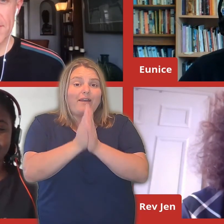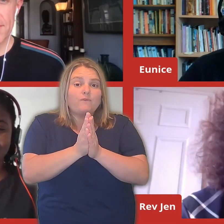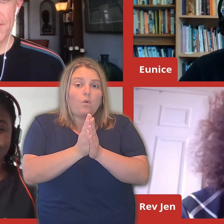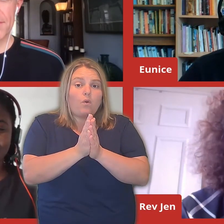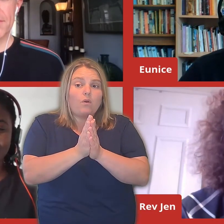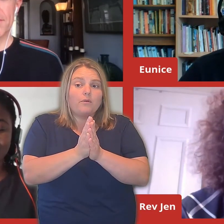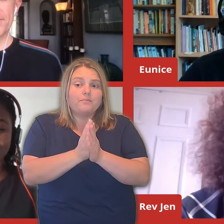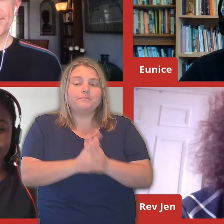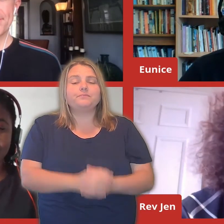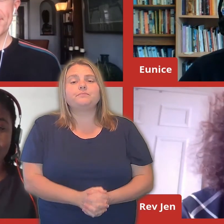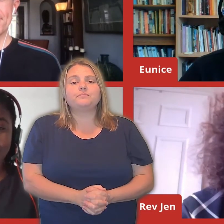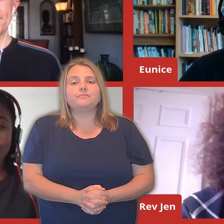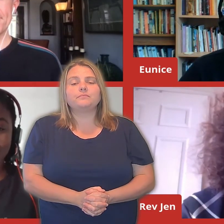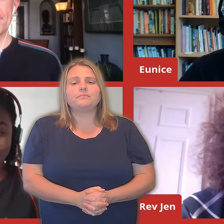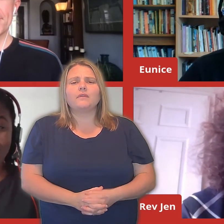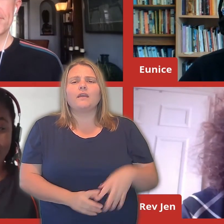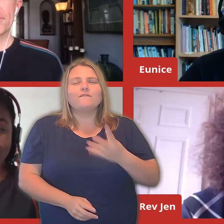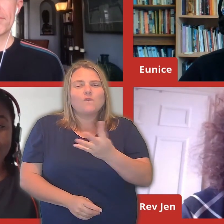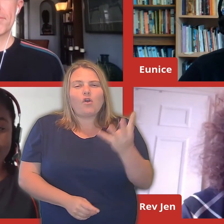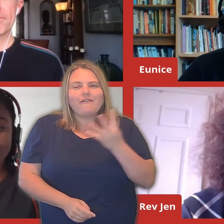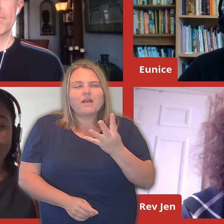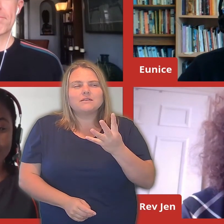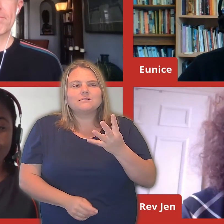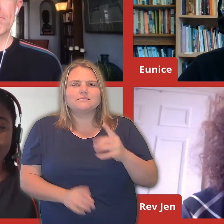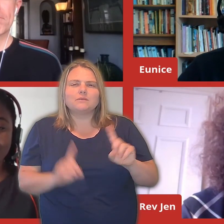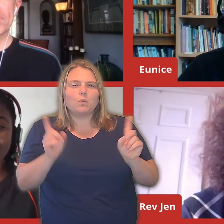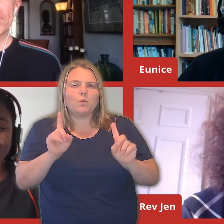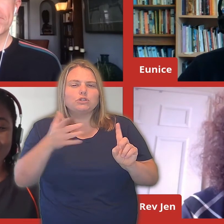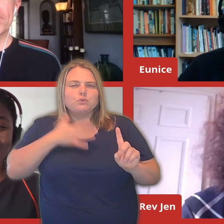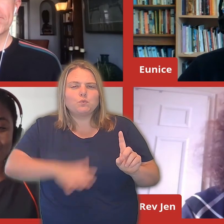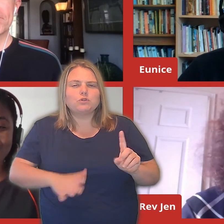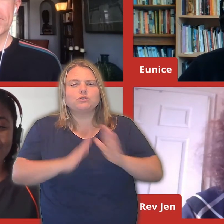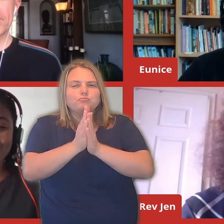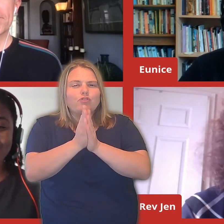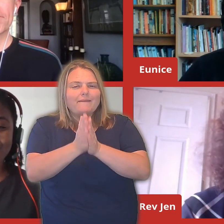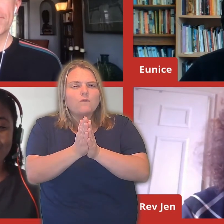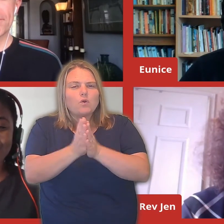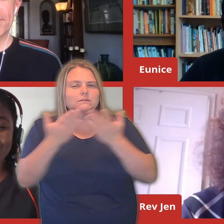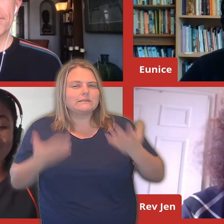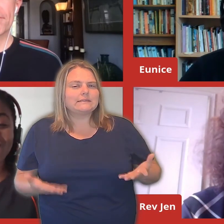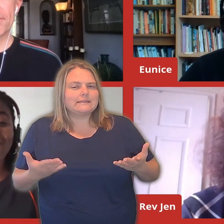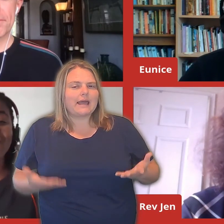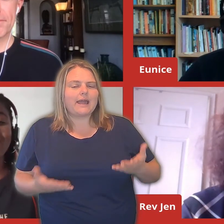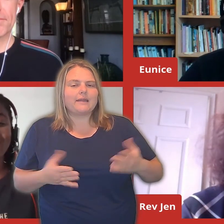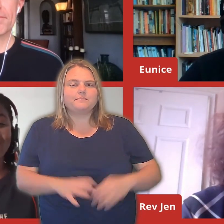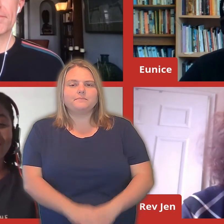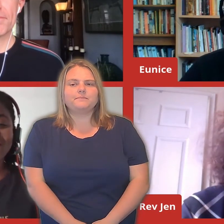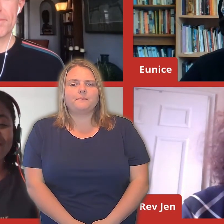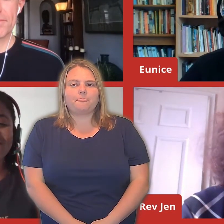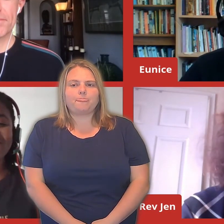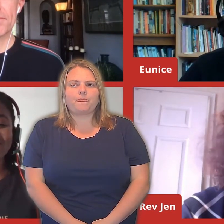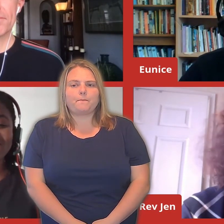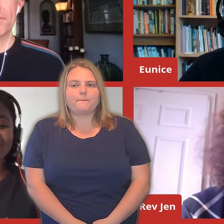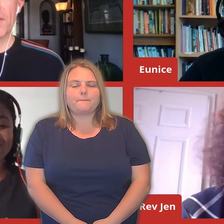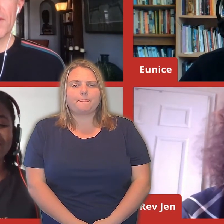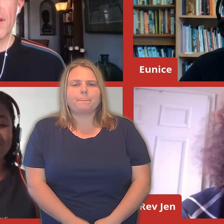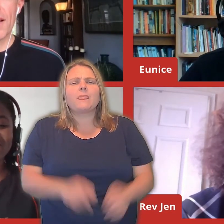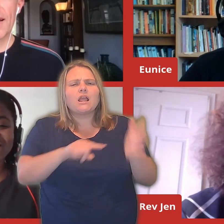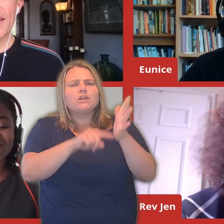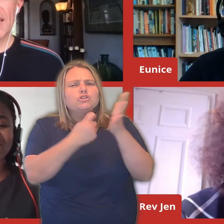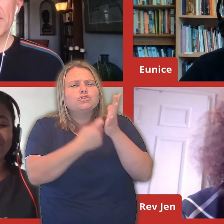Friends on the table, what's something that you want to remember in prayer this week? What's going on for you? What's going on for you, Trey?